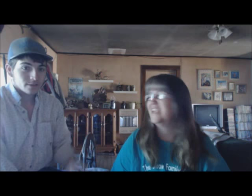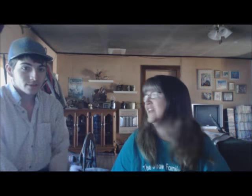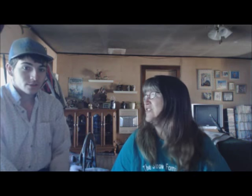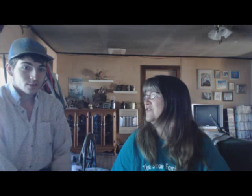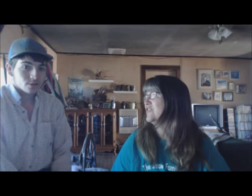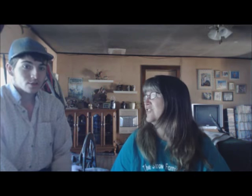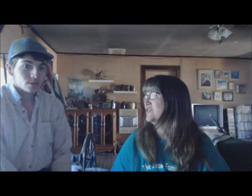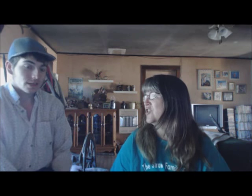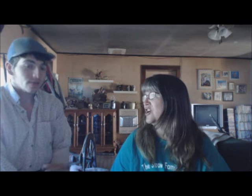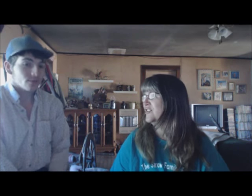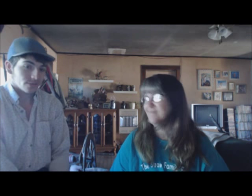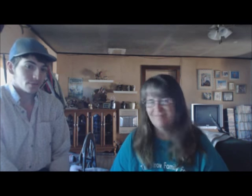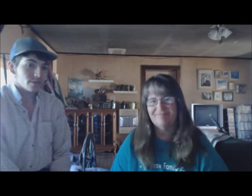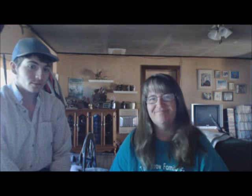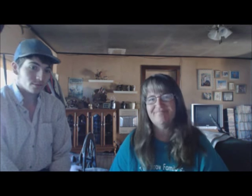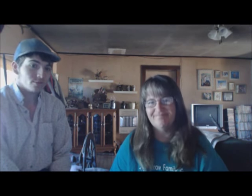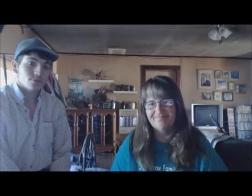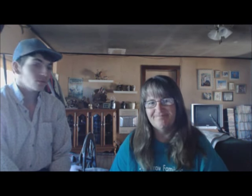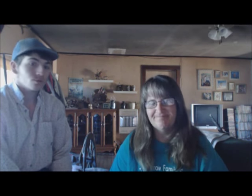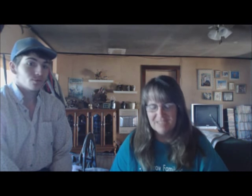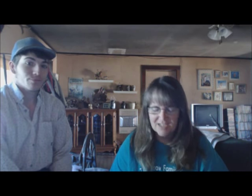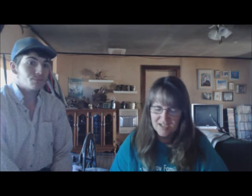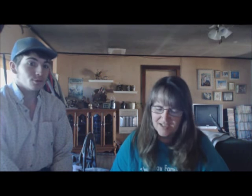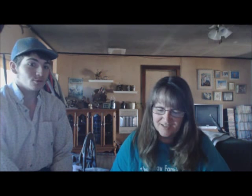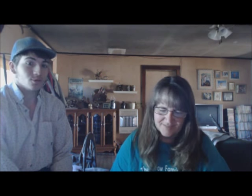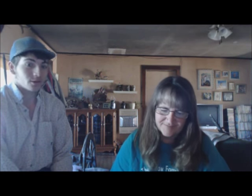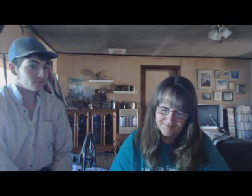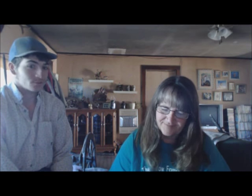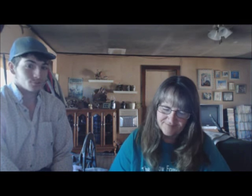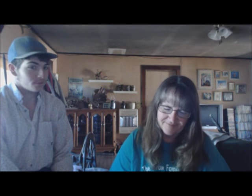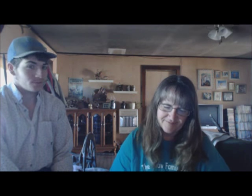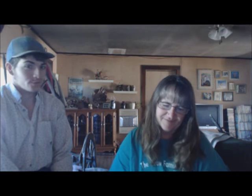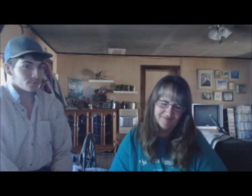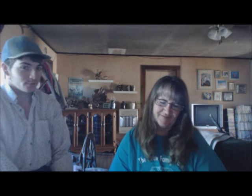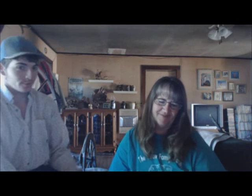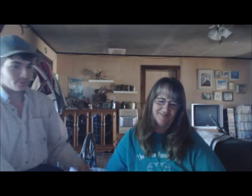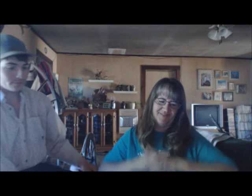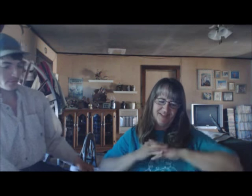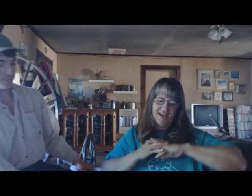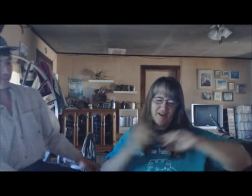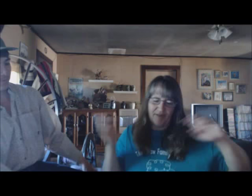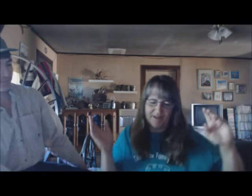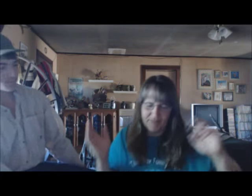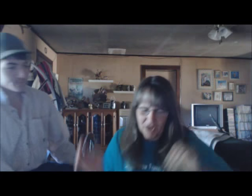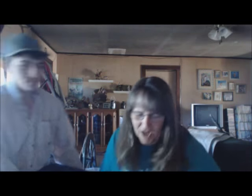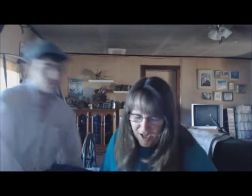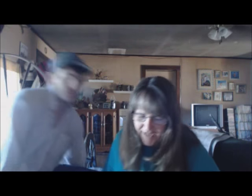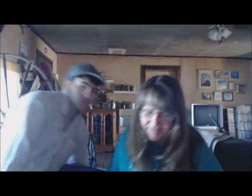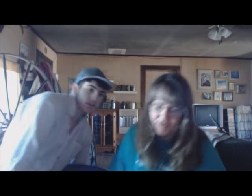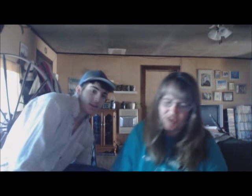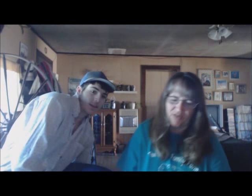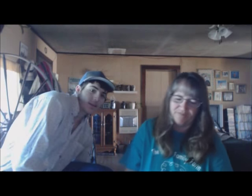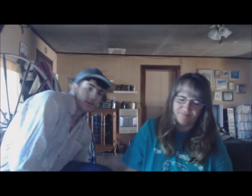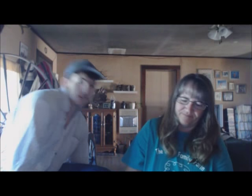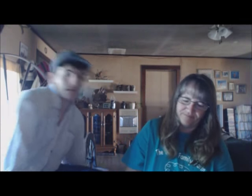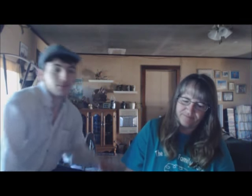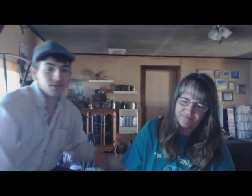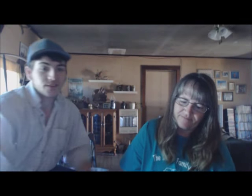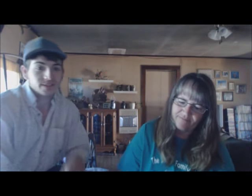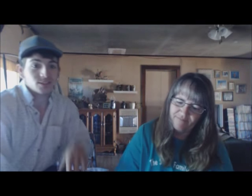Found a hitch for driving. Yeah, we found one of those too. People lose all kinds of cool stuff on our road. Anyway, alright, so. It might be the fact